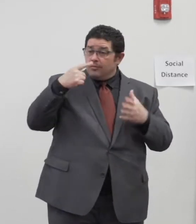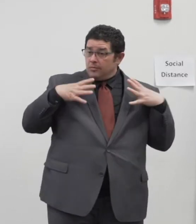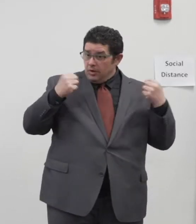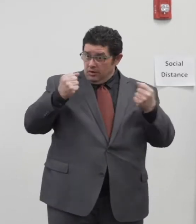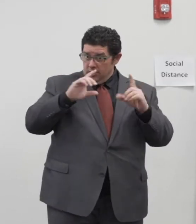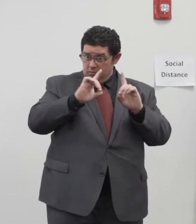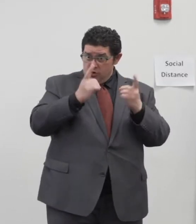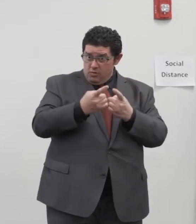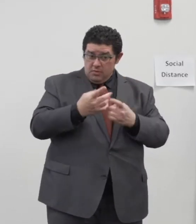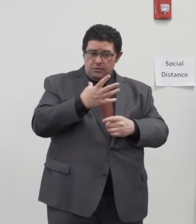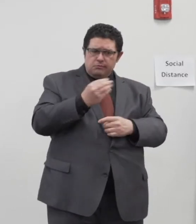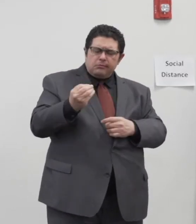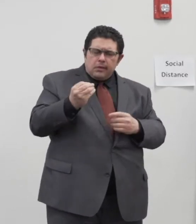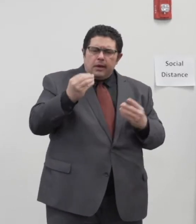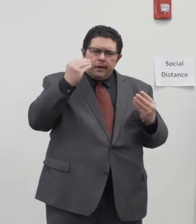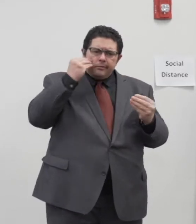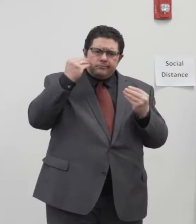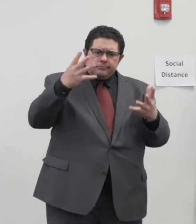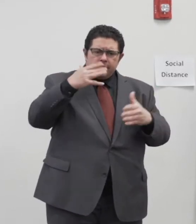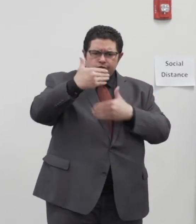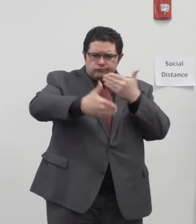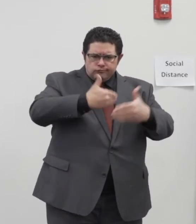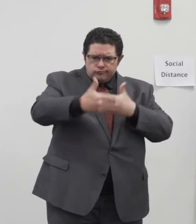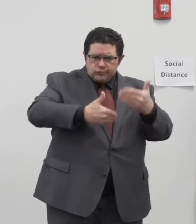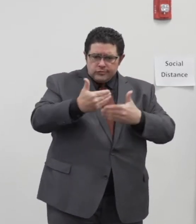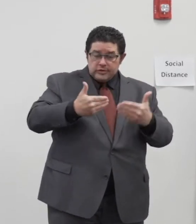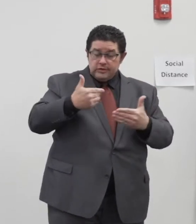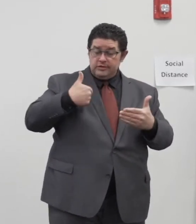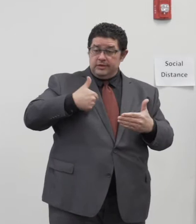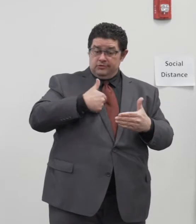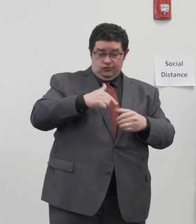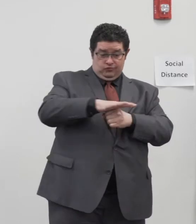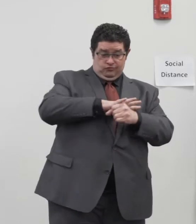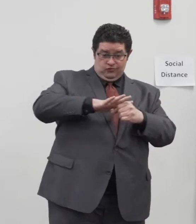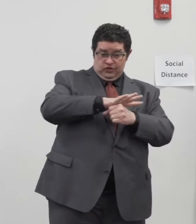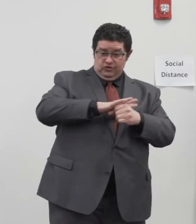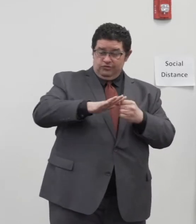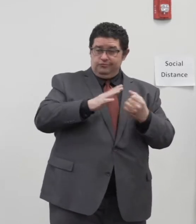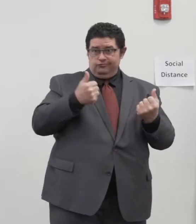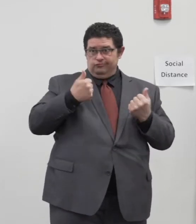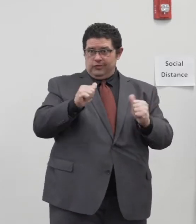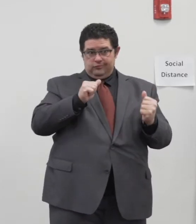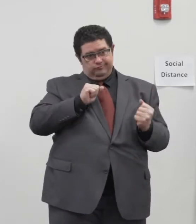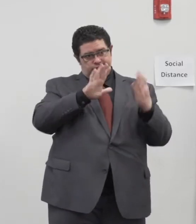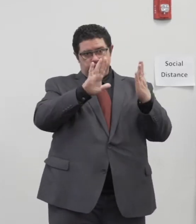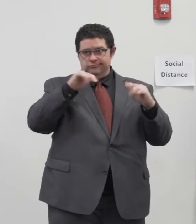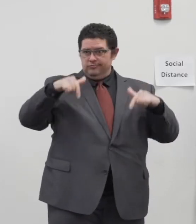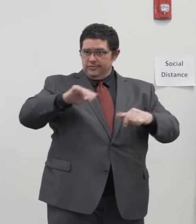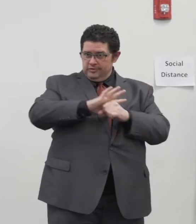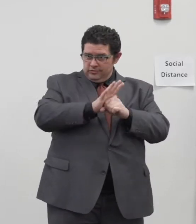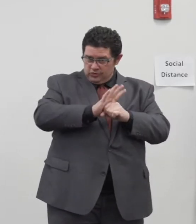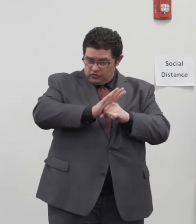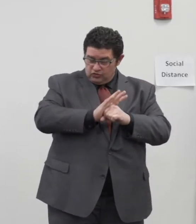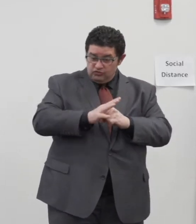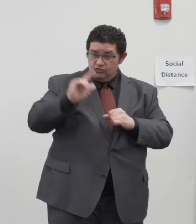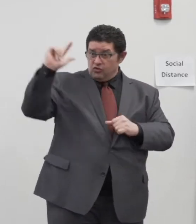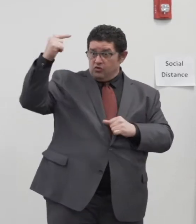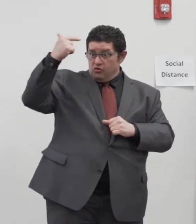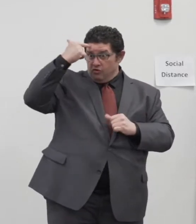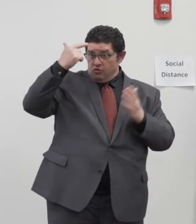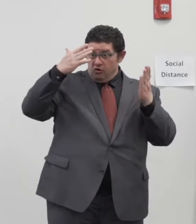processing as this region responds to the pandemic. We expect Governor Parson to relax